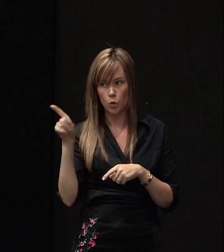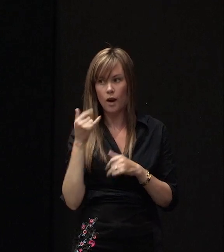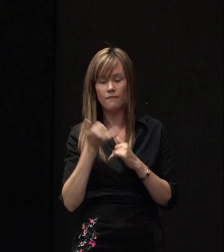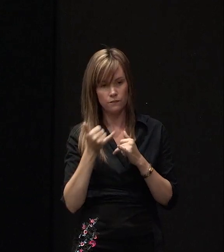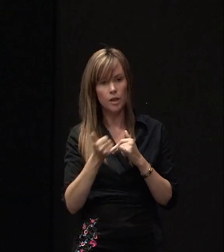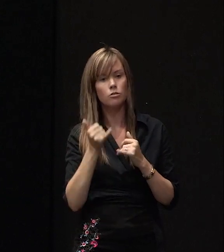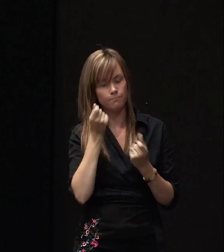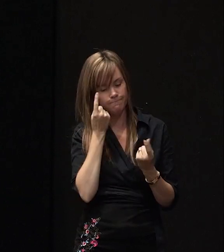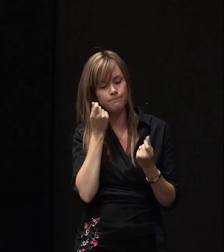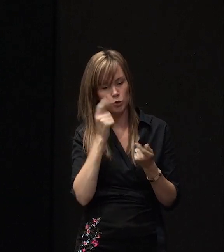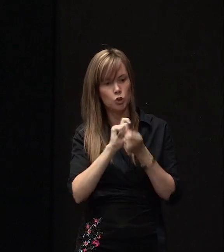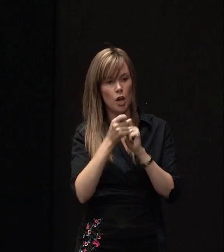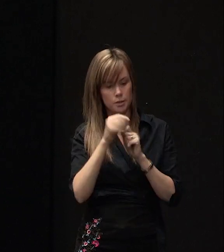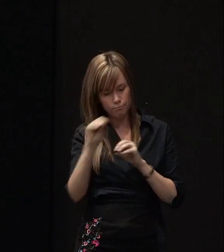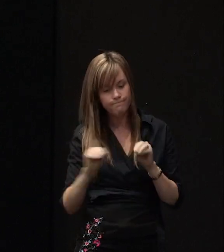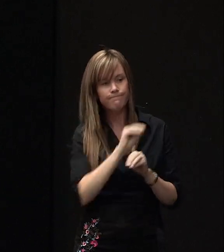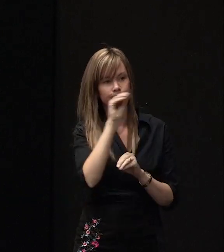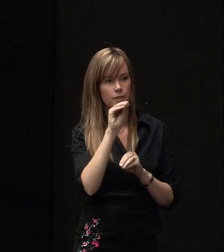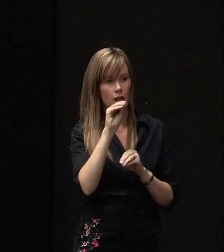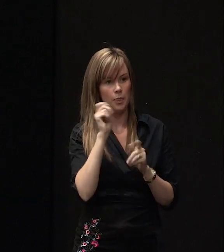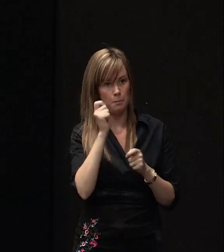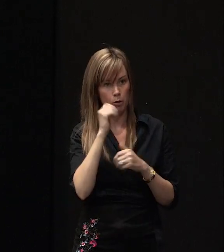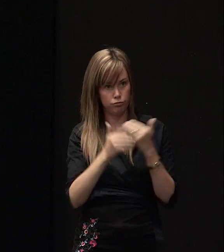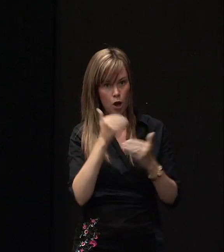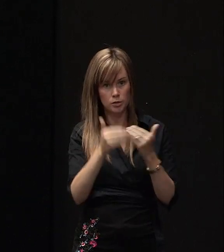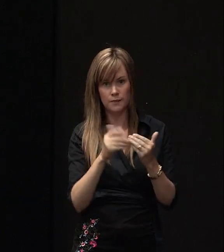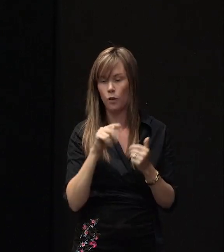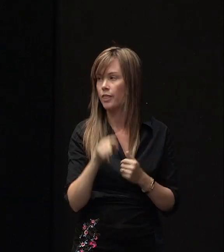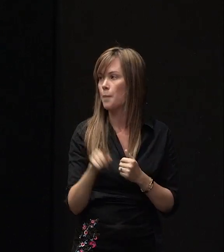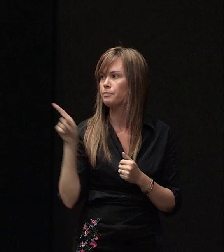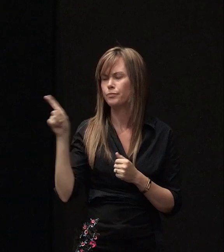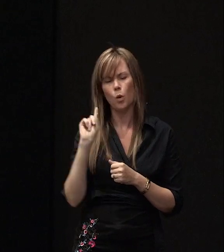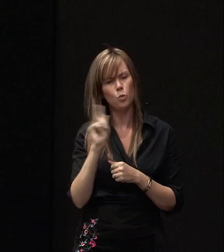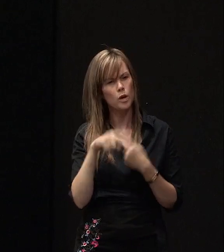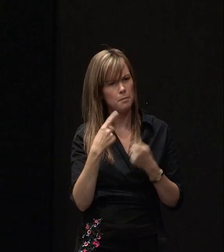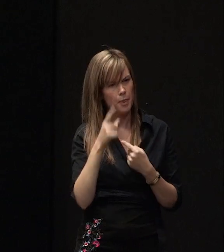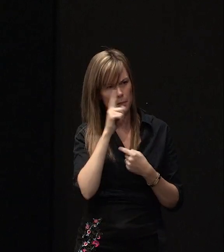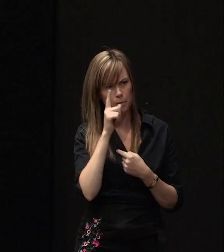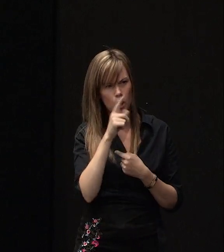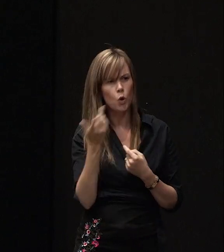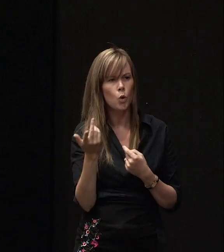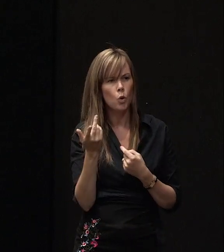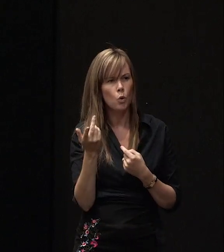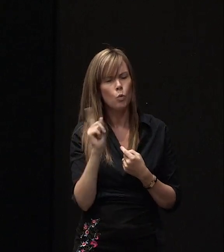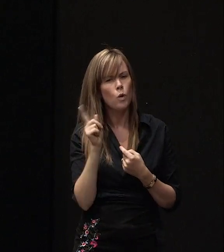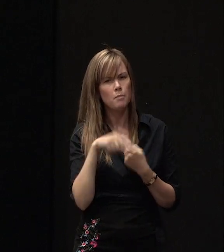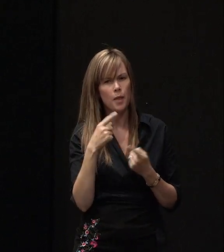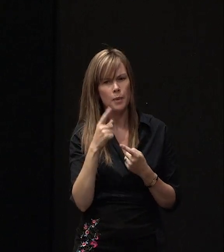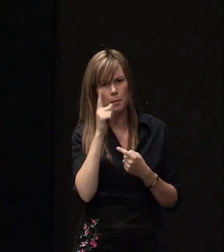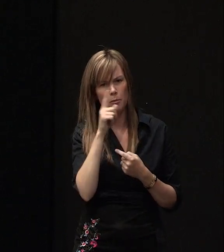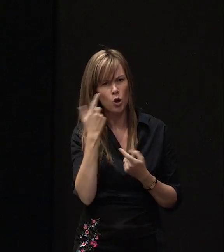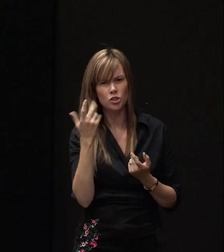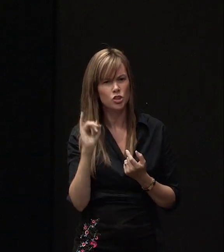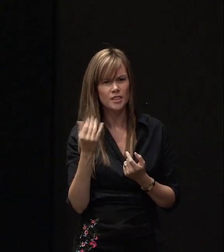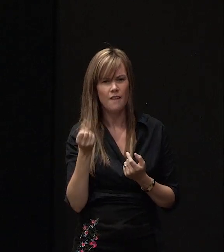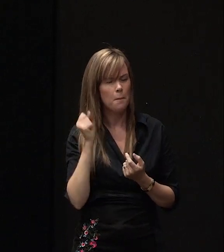change people in the build process because of that. What about the people who have just got a bloody